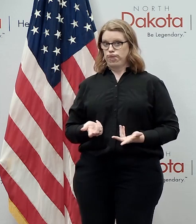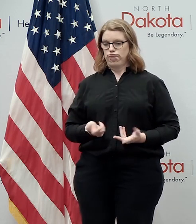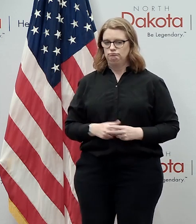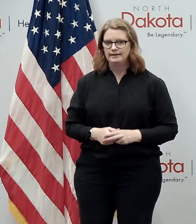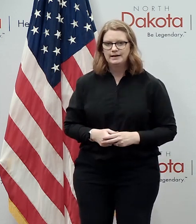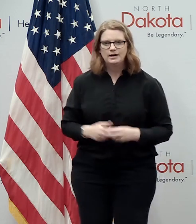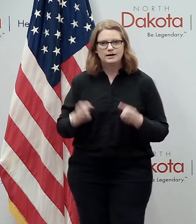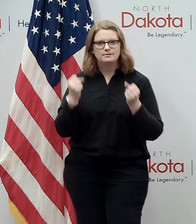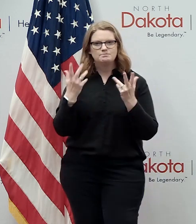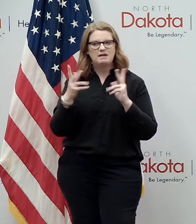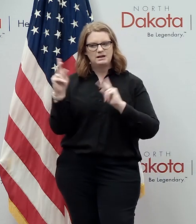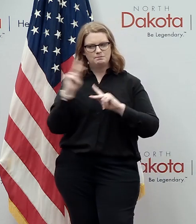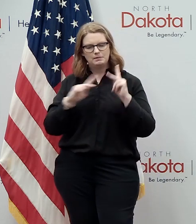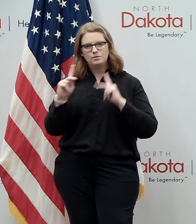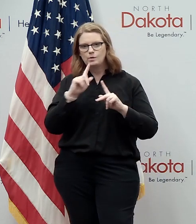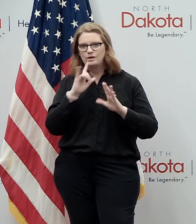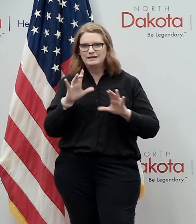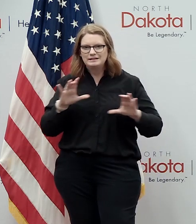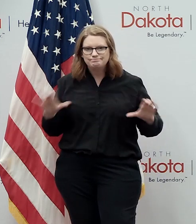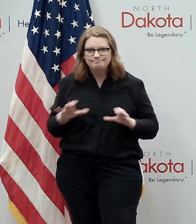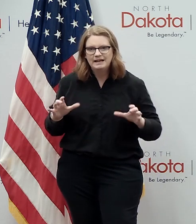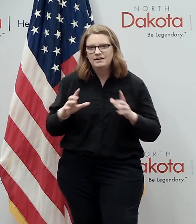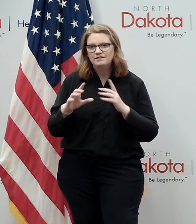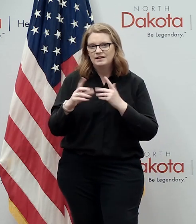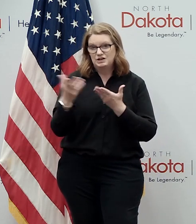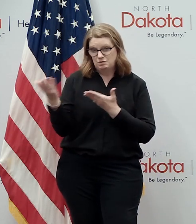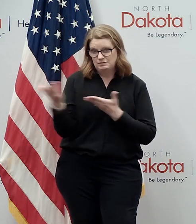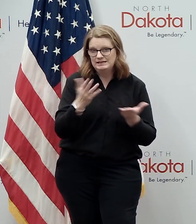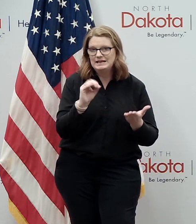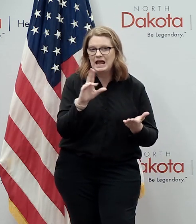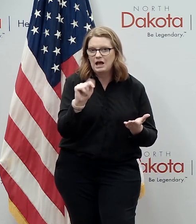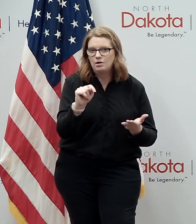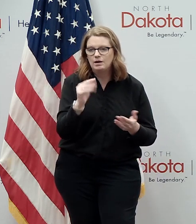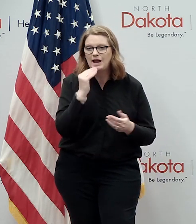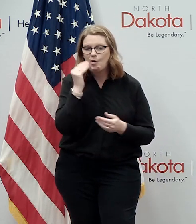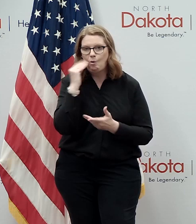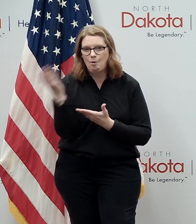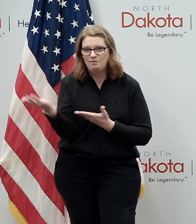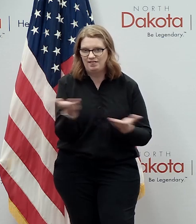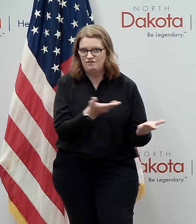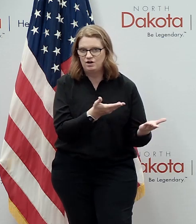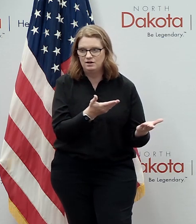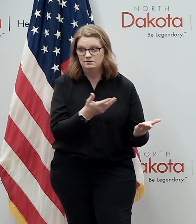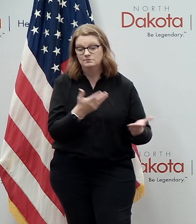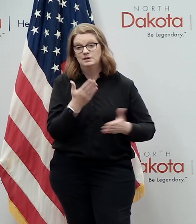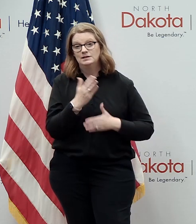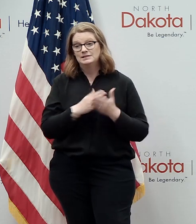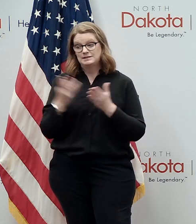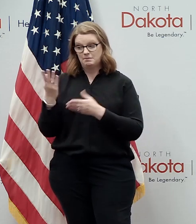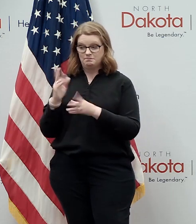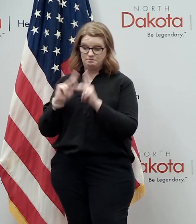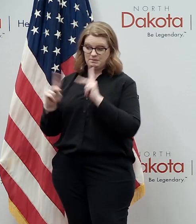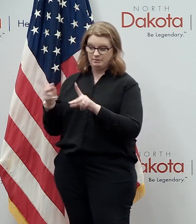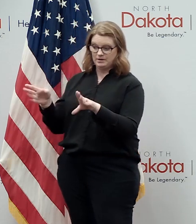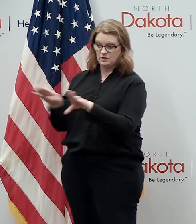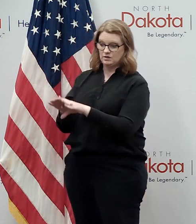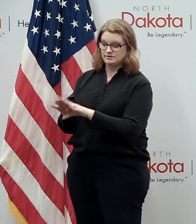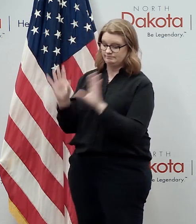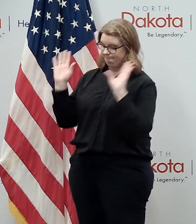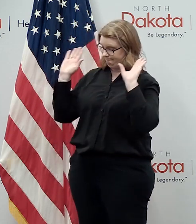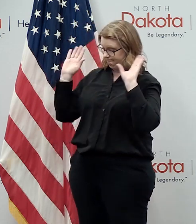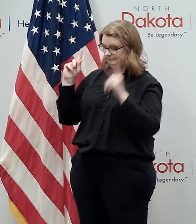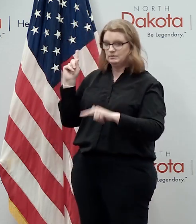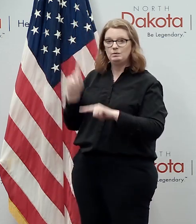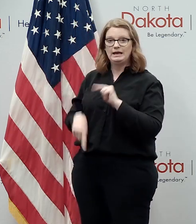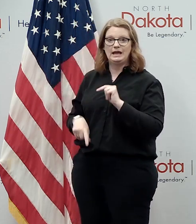people really were aggressive in advertising takeout uh and home delivery i mean some people did a bang up business some people closed their doors and said hey i guess